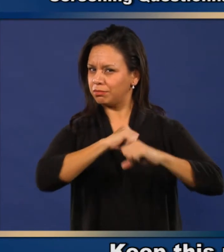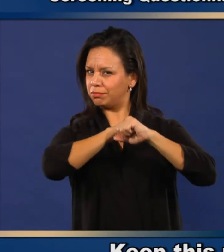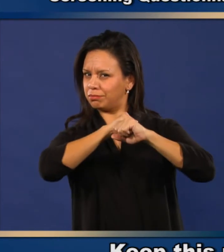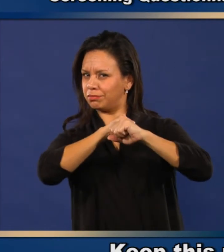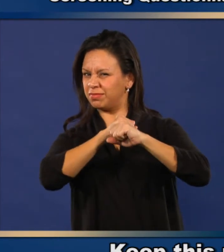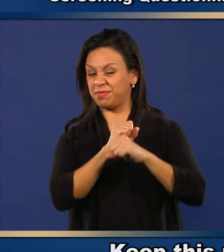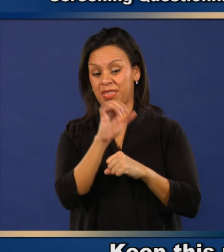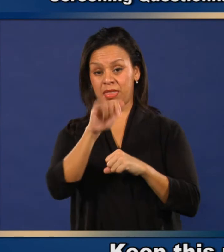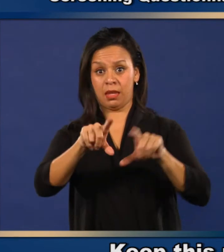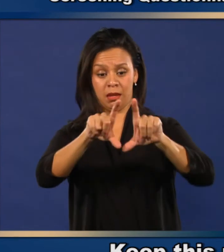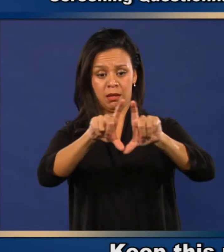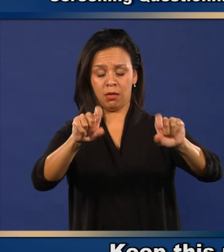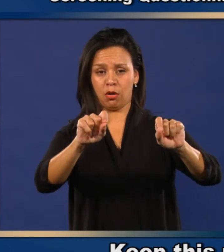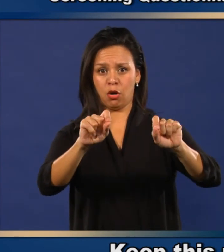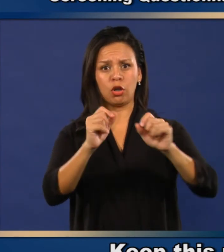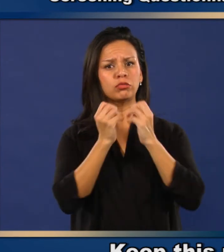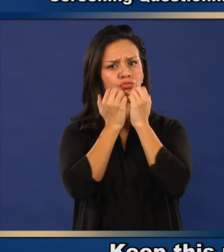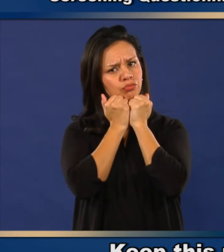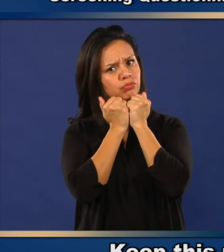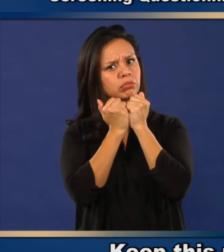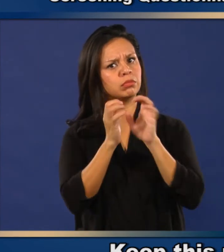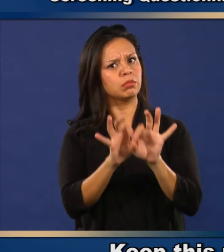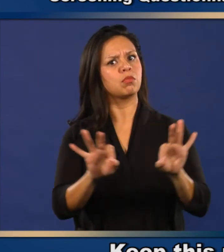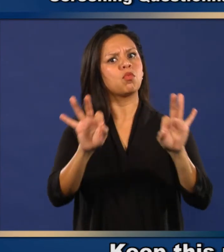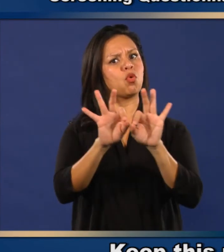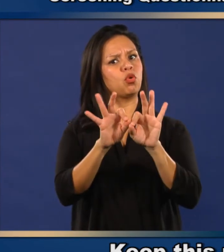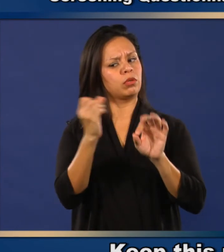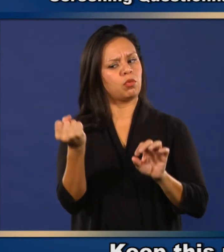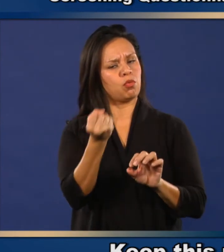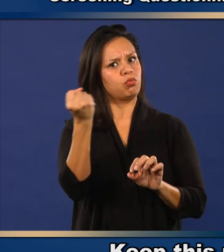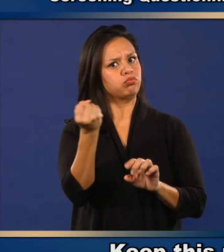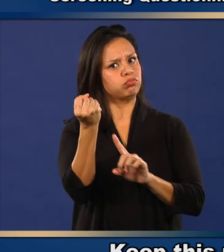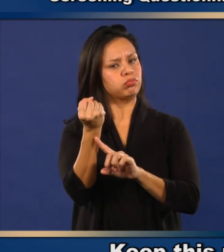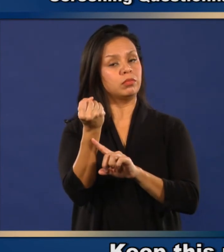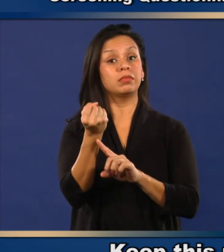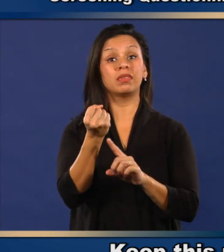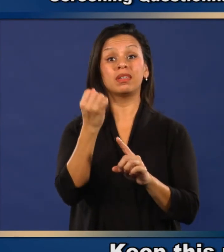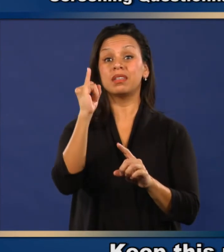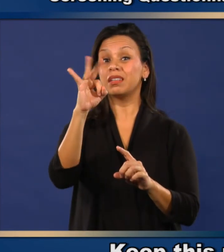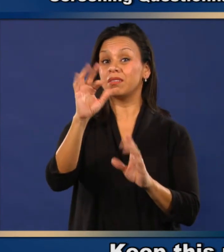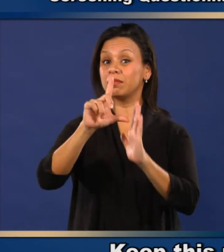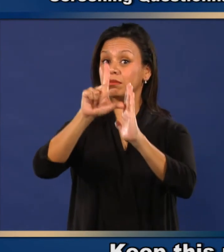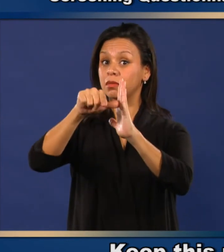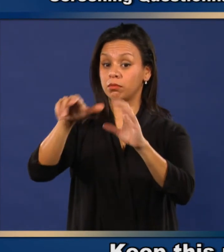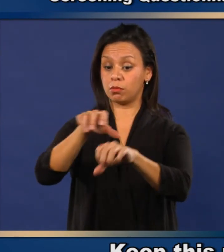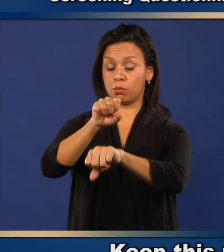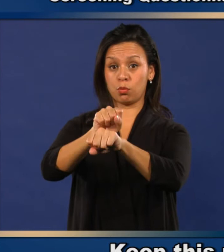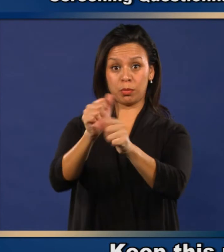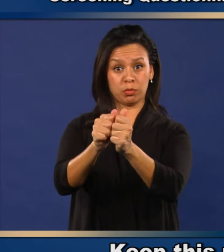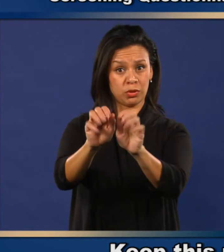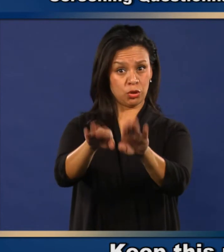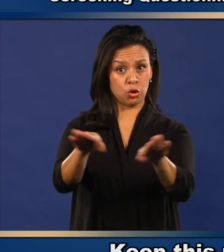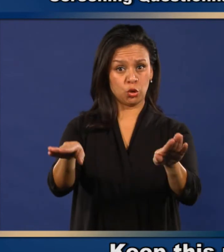this record in a safe place, and bring it with you every time you seek medical care for your child.